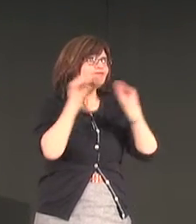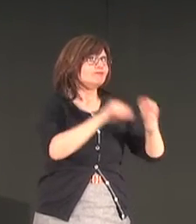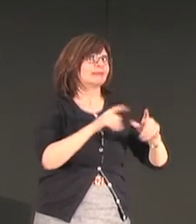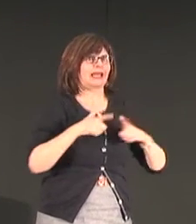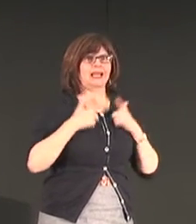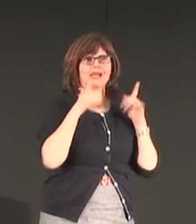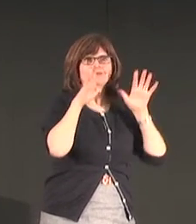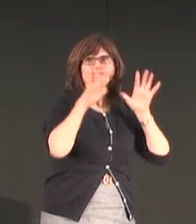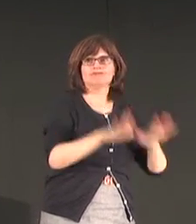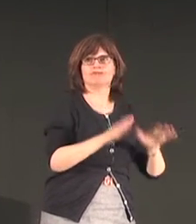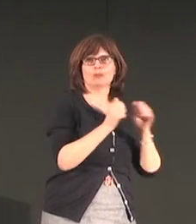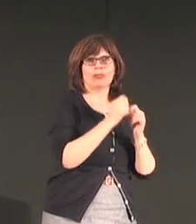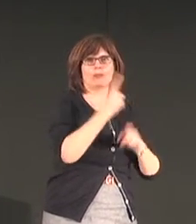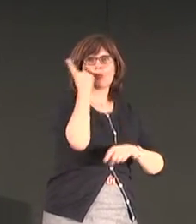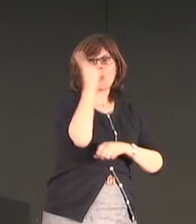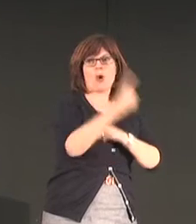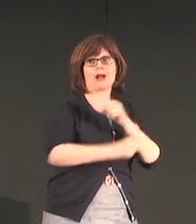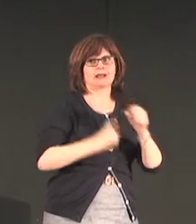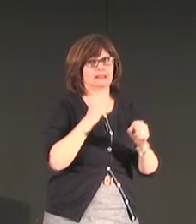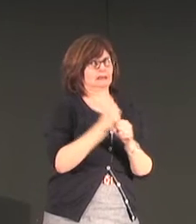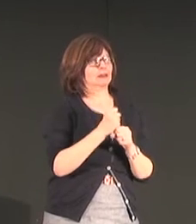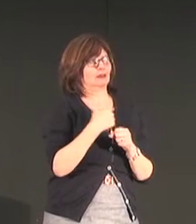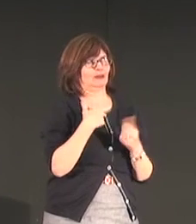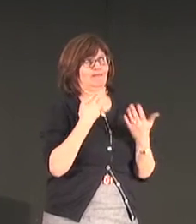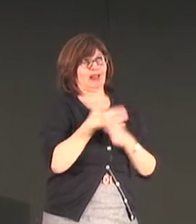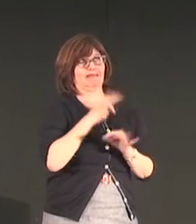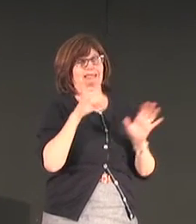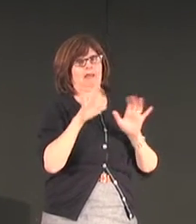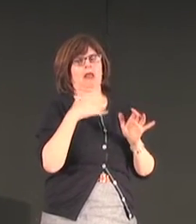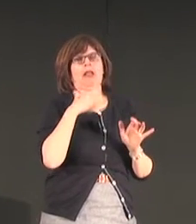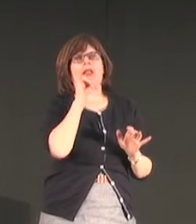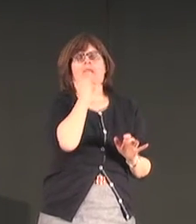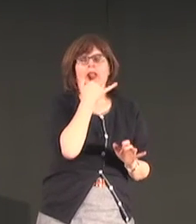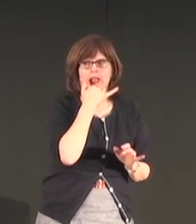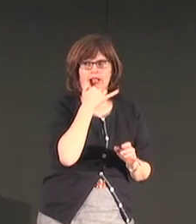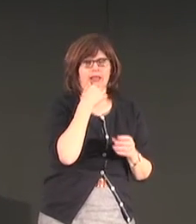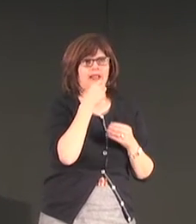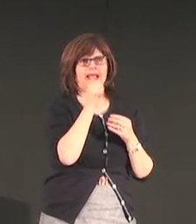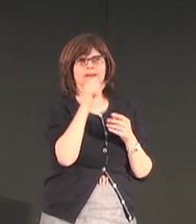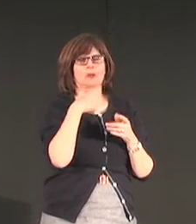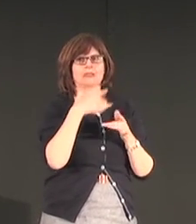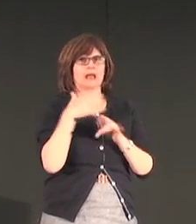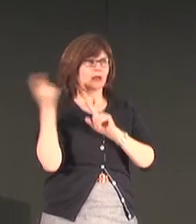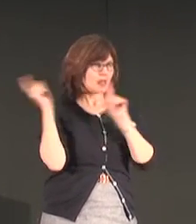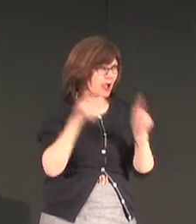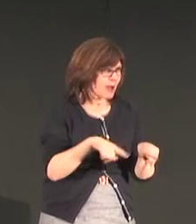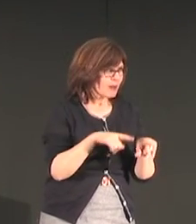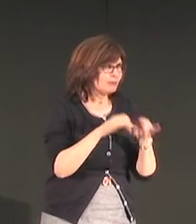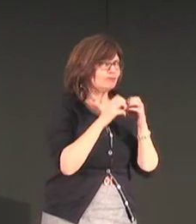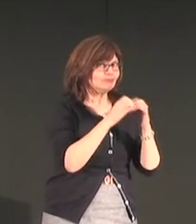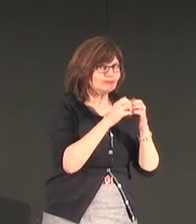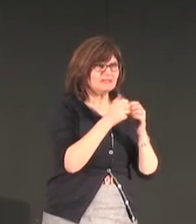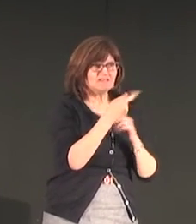chest so we don't really spend a lot of time with them because we do not want to